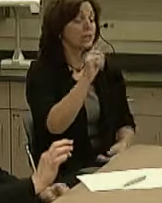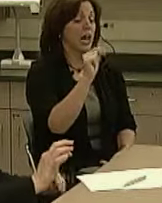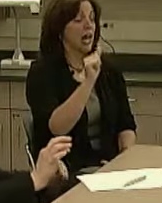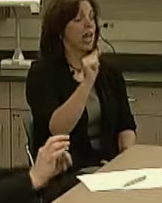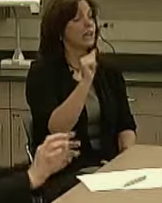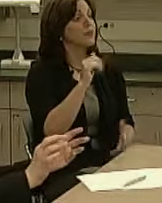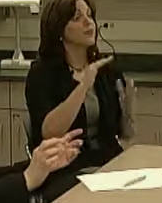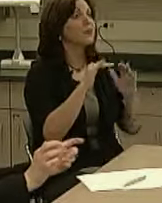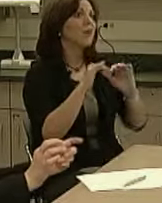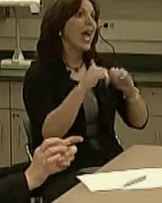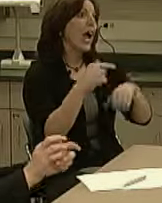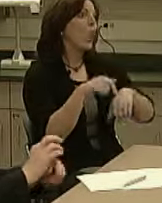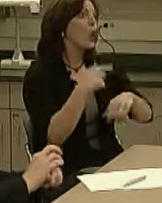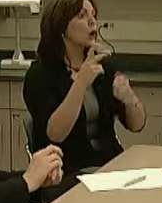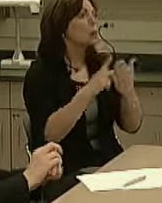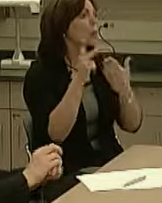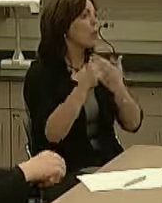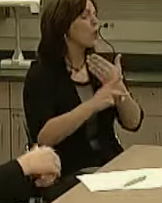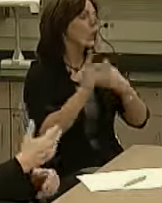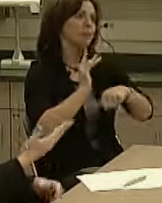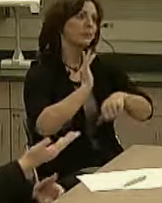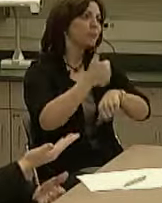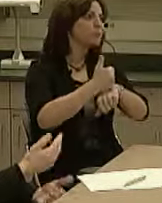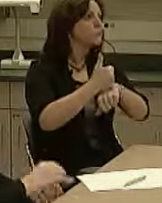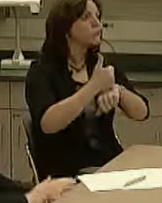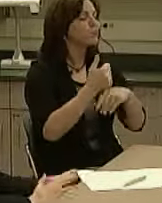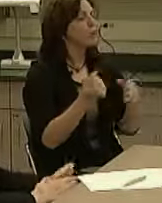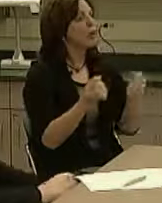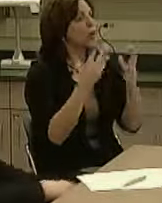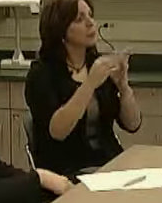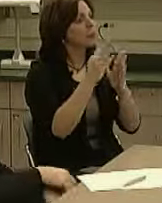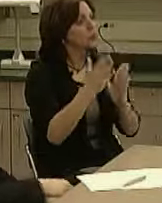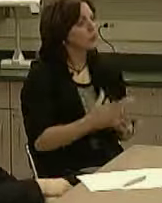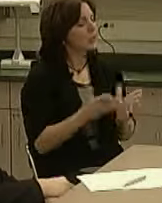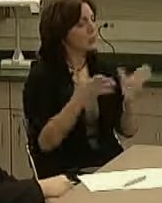perhaps the program has been in place, and how many students you have currently?